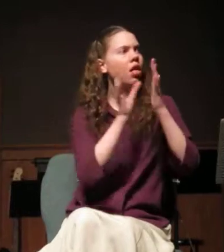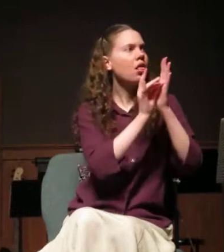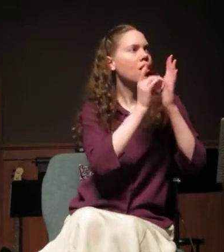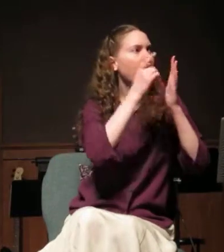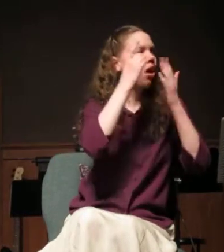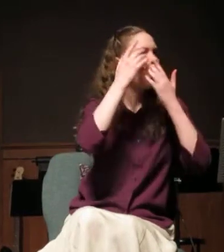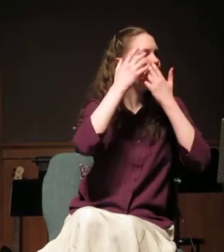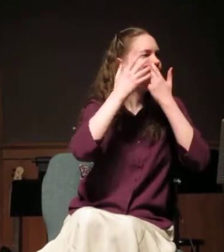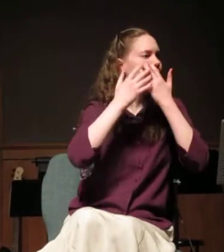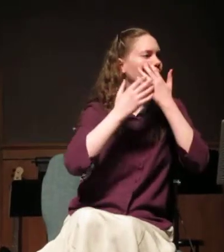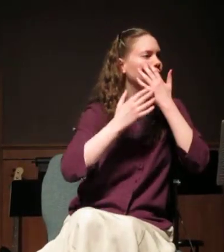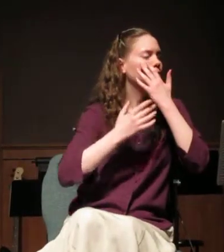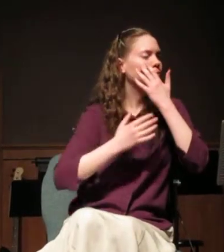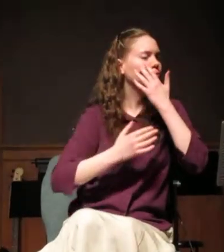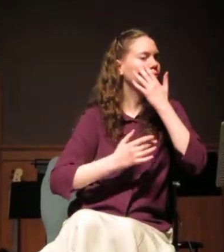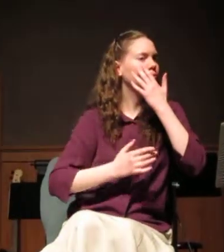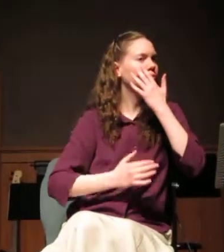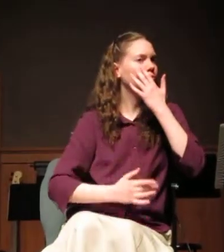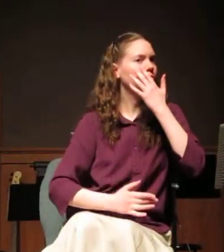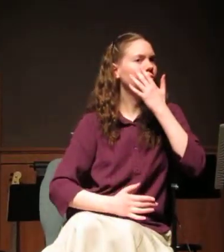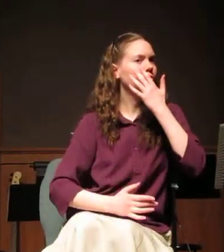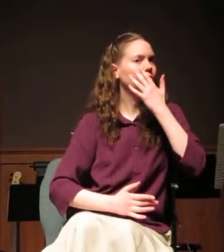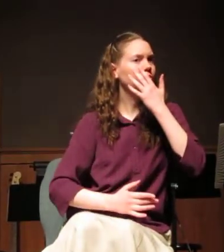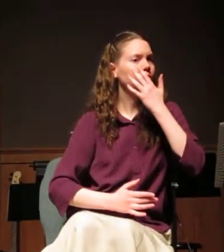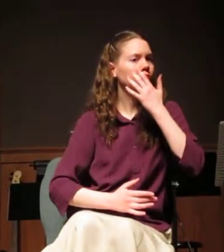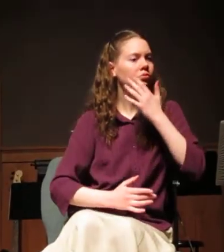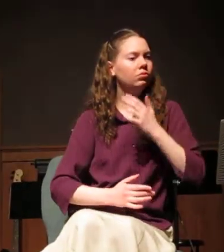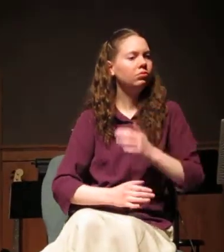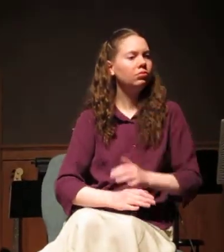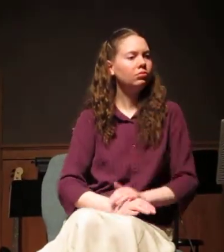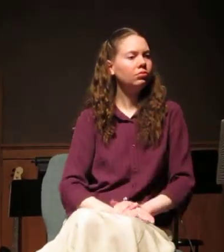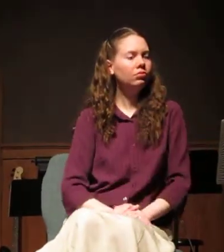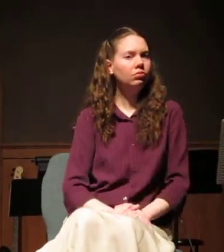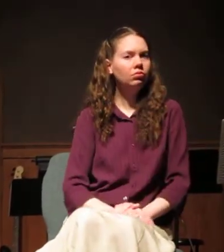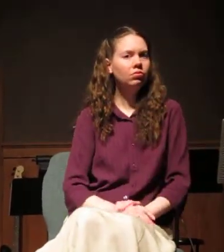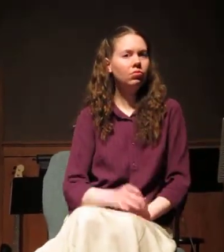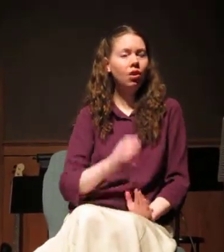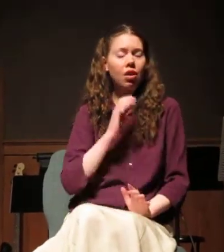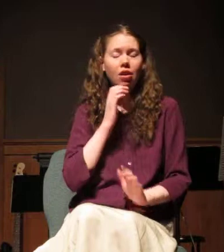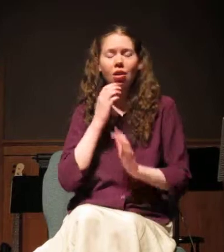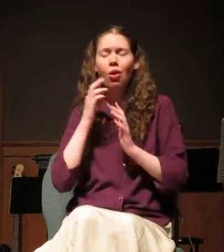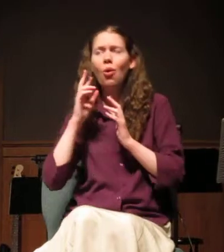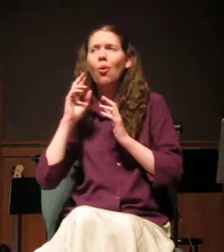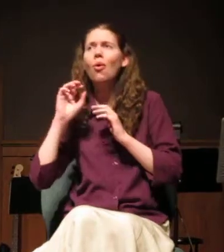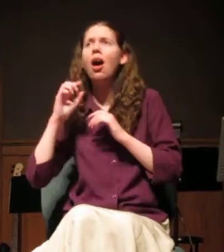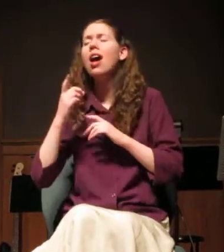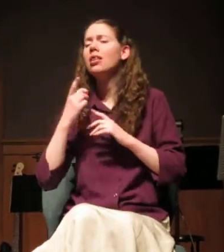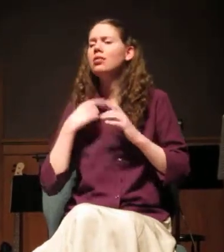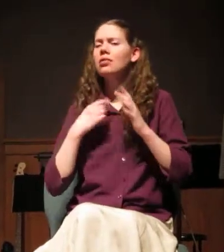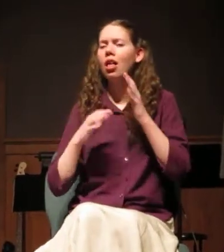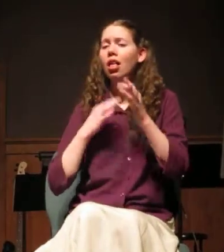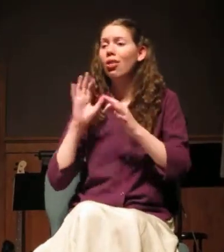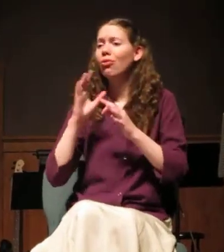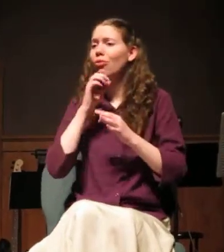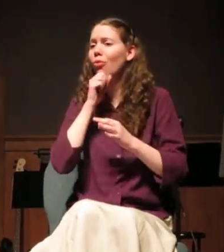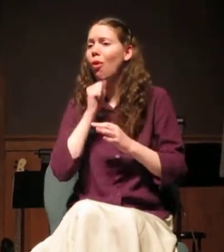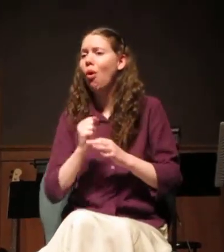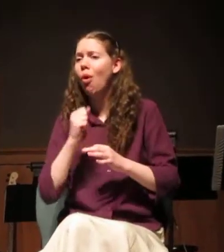darker, more substantial blood, his own. Rags! Rags! I take old rags! I cried the sobbing, bleeding,